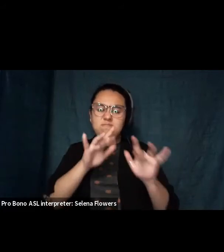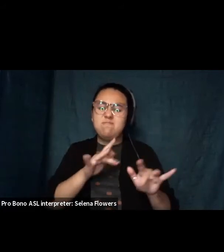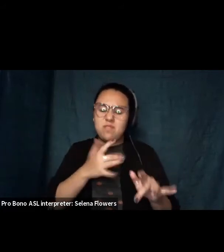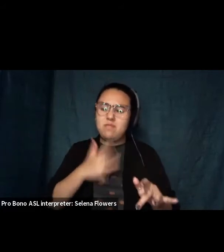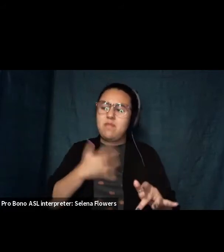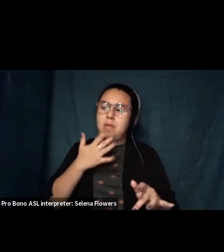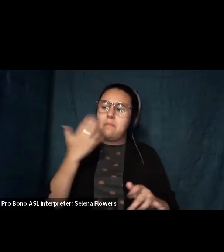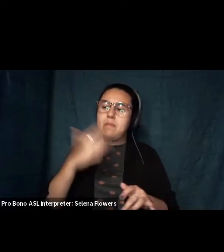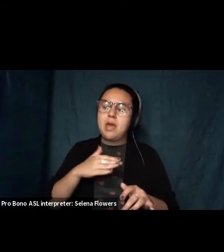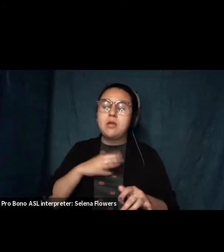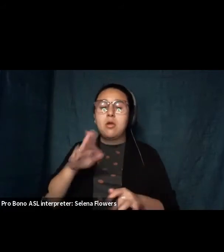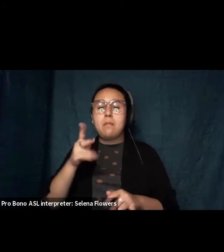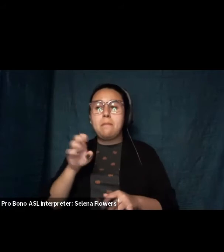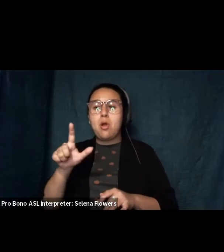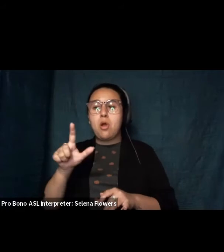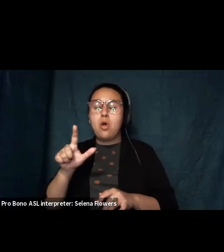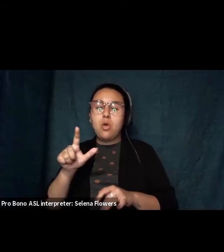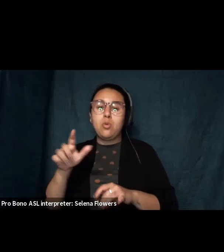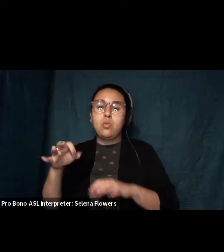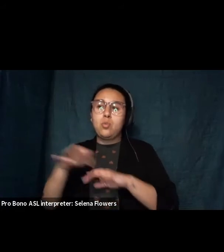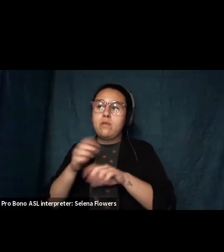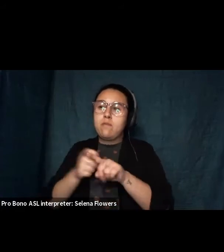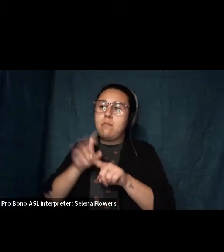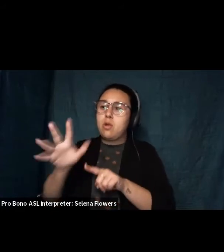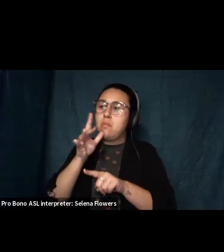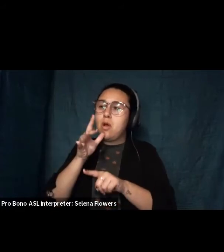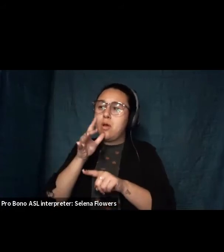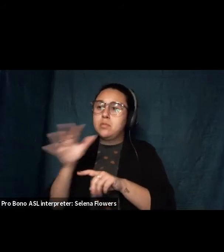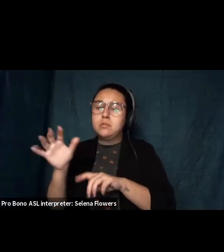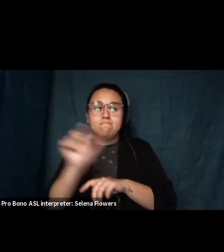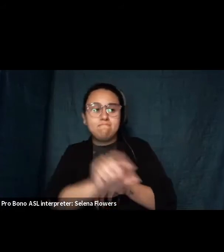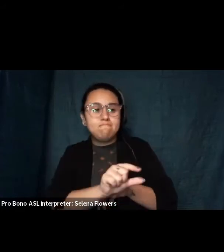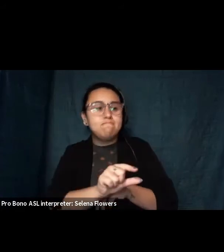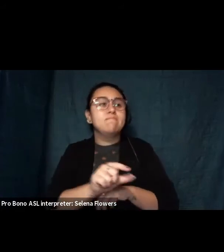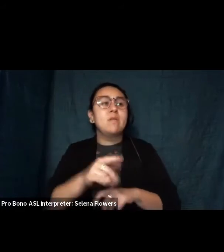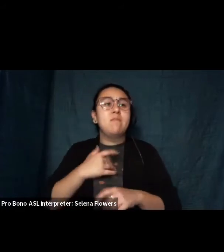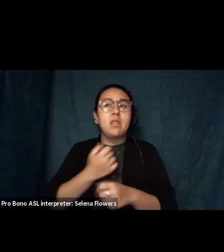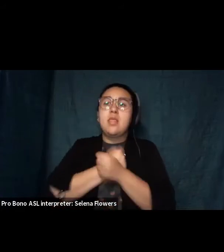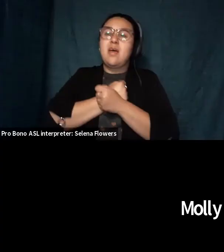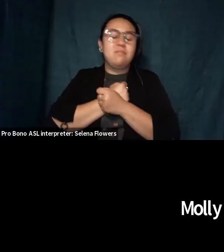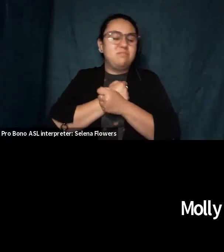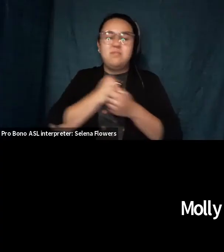and feel loved but i would not stay thank you um